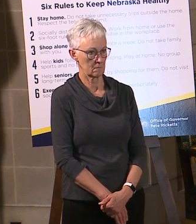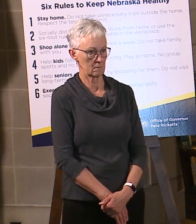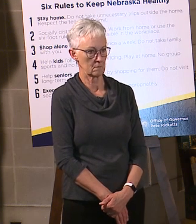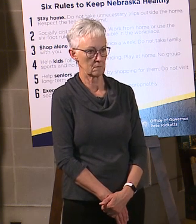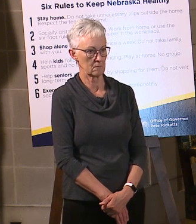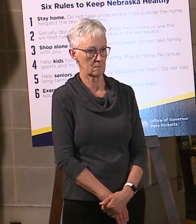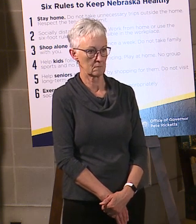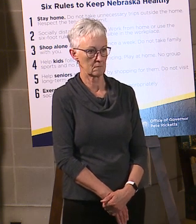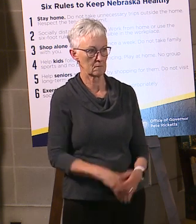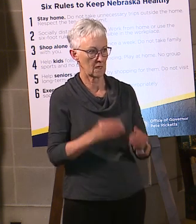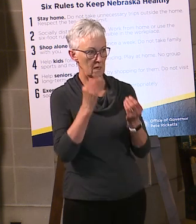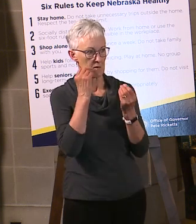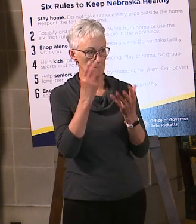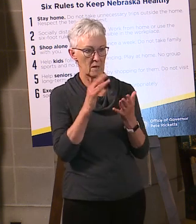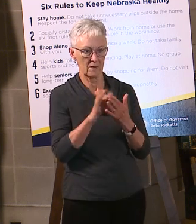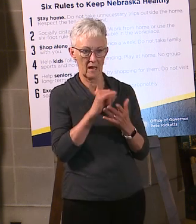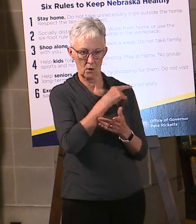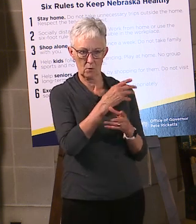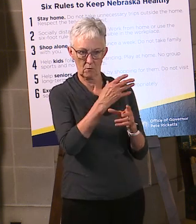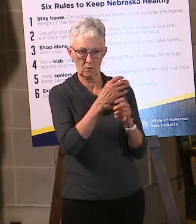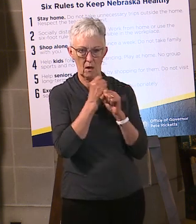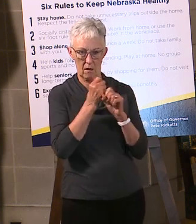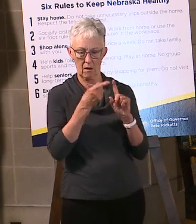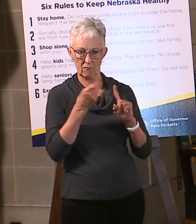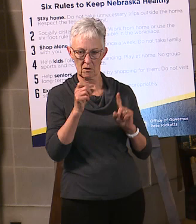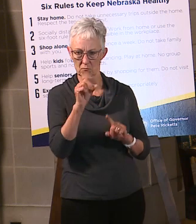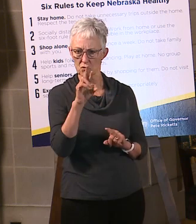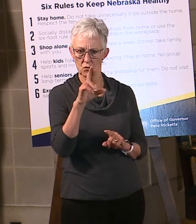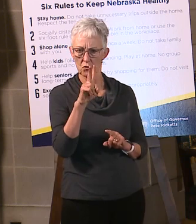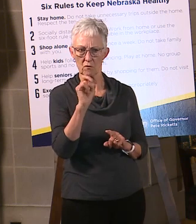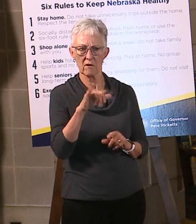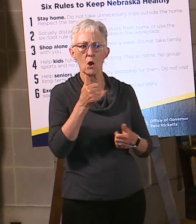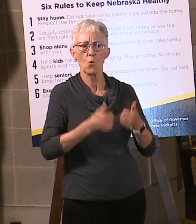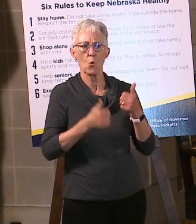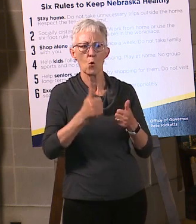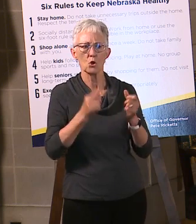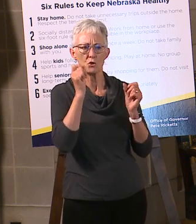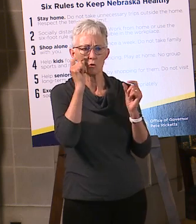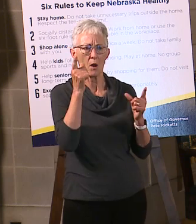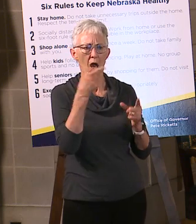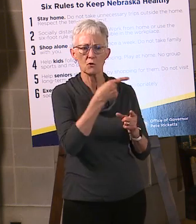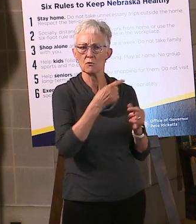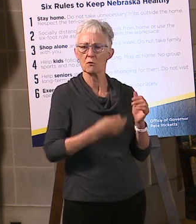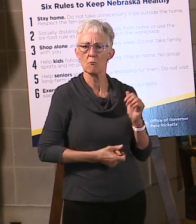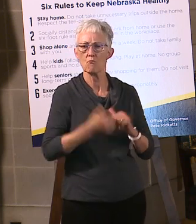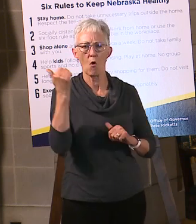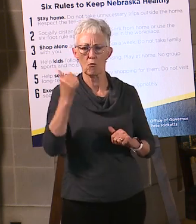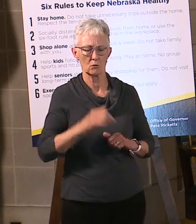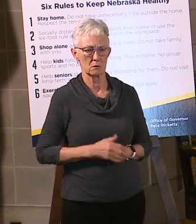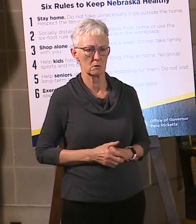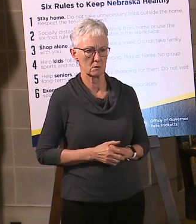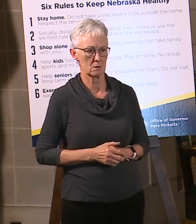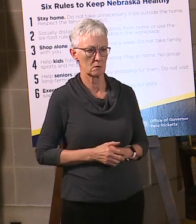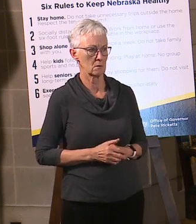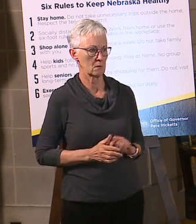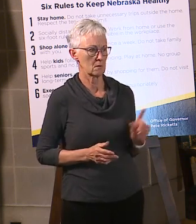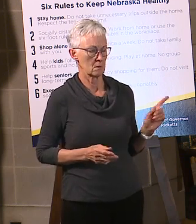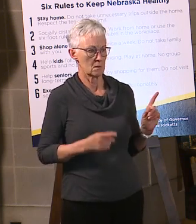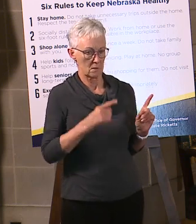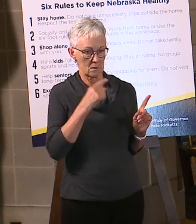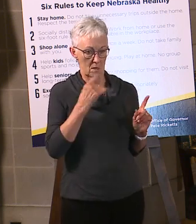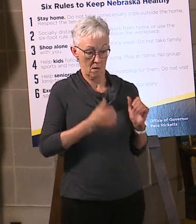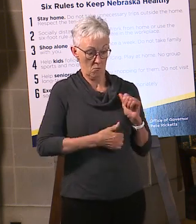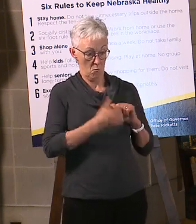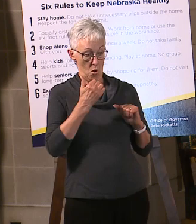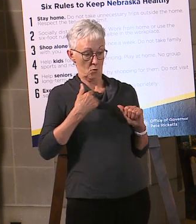that as the Governor mentioned, I think those of us who are working with businesses across the state have had our finger on the pulse of